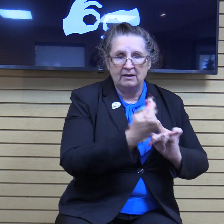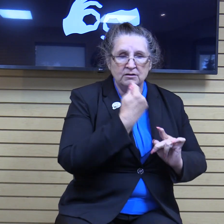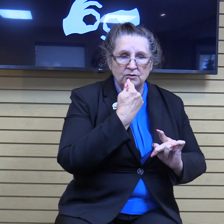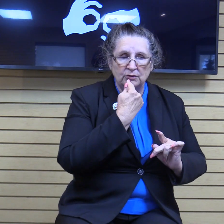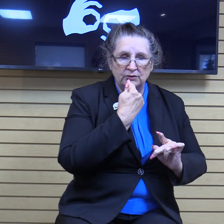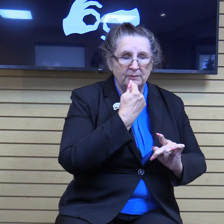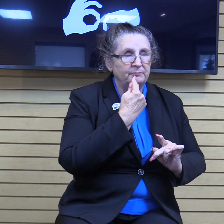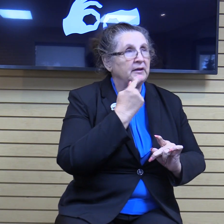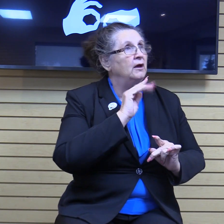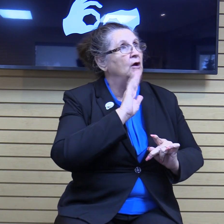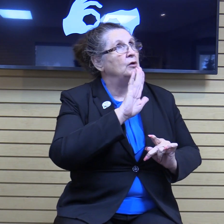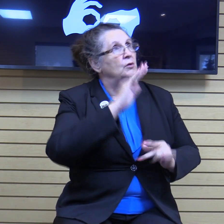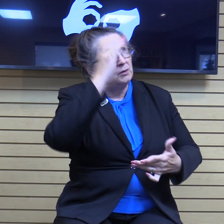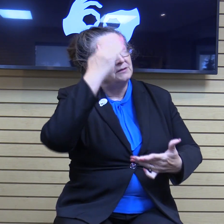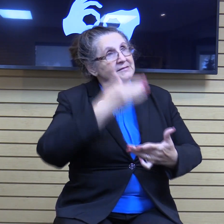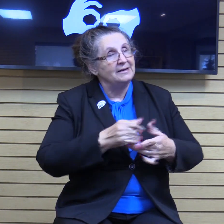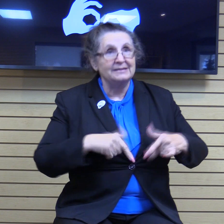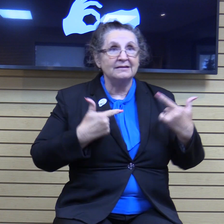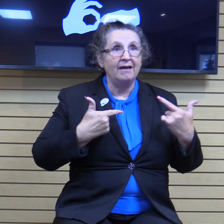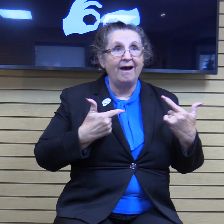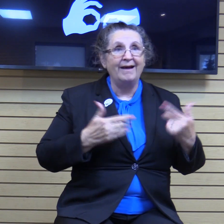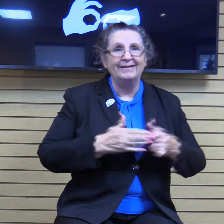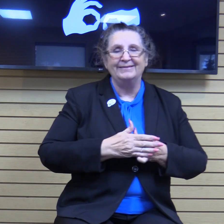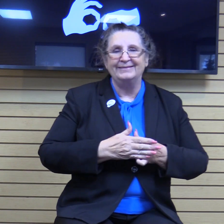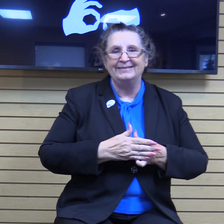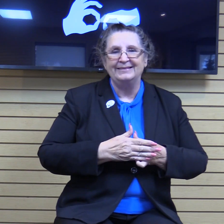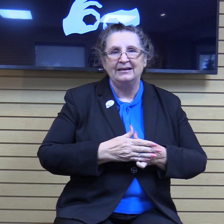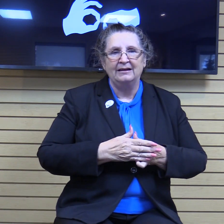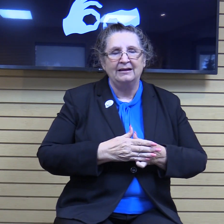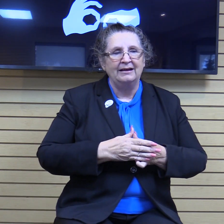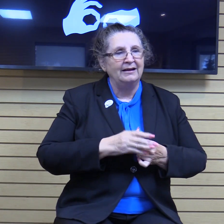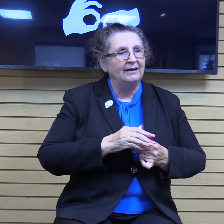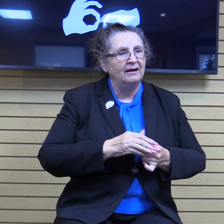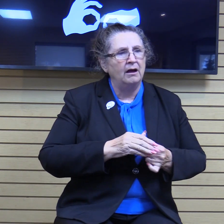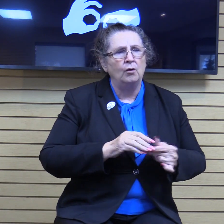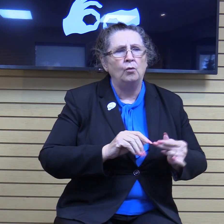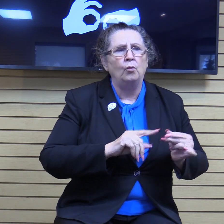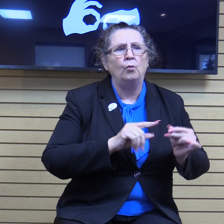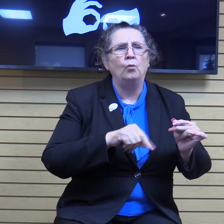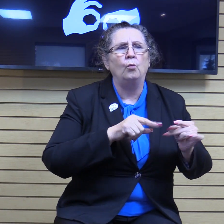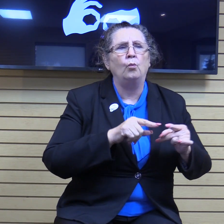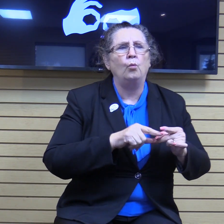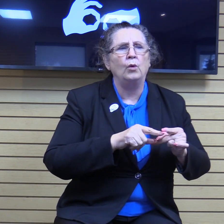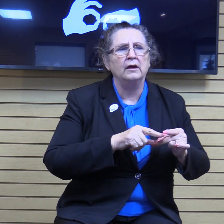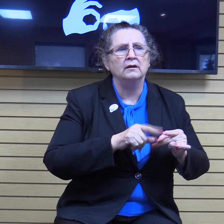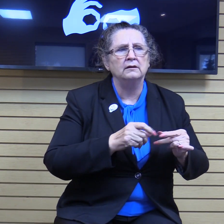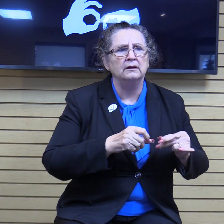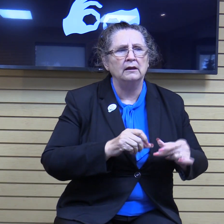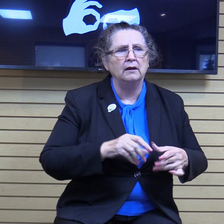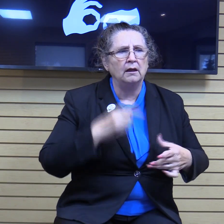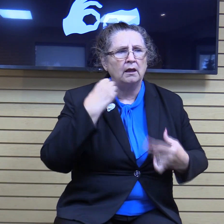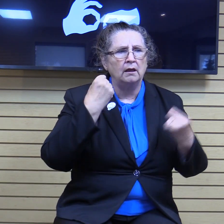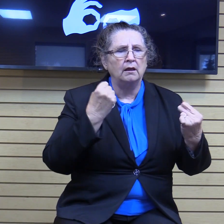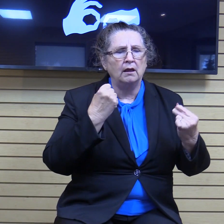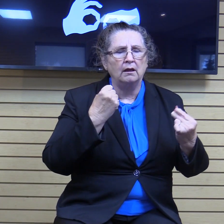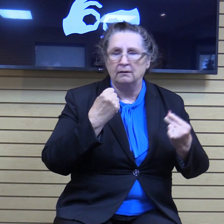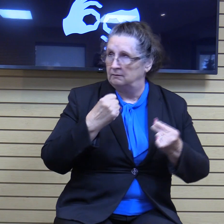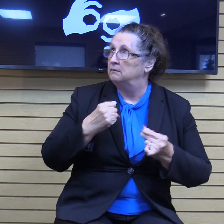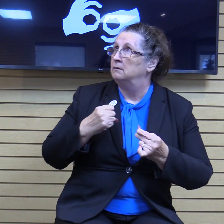saying, Your son lives. Then he inquired of them the hour when he got better. And they said to him, Yesterday,